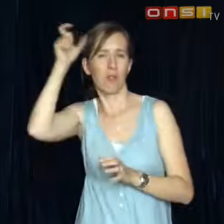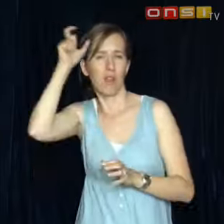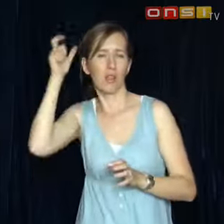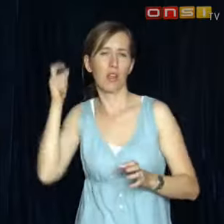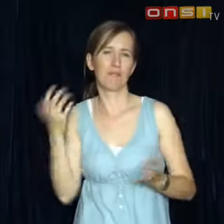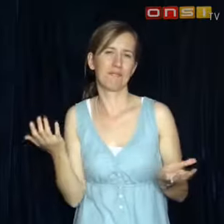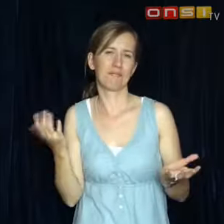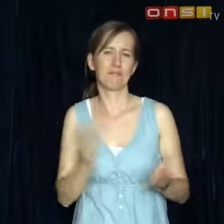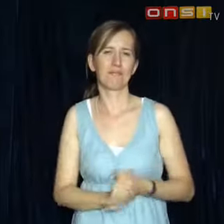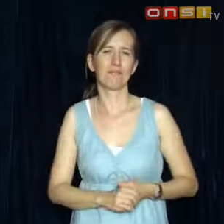I'm to moment. next time.